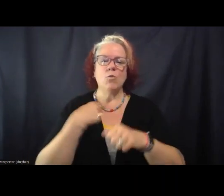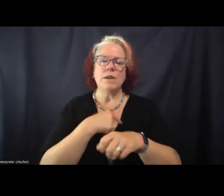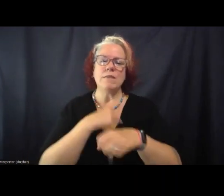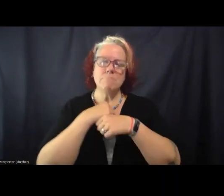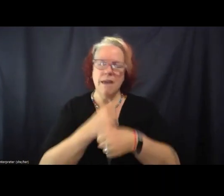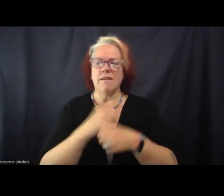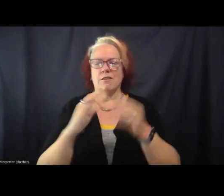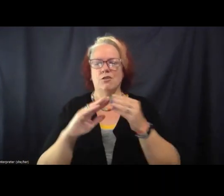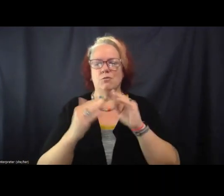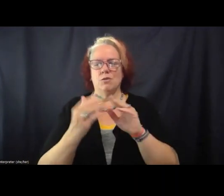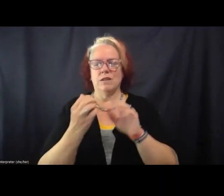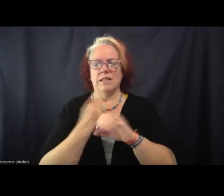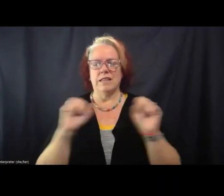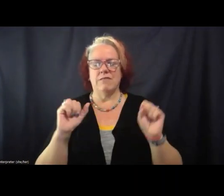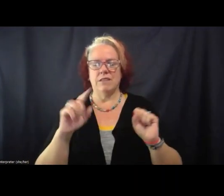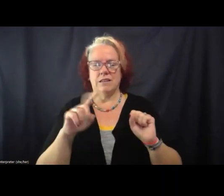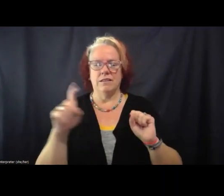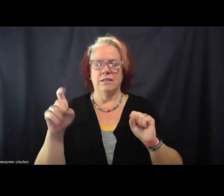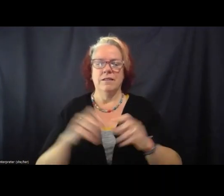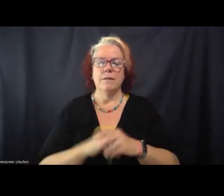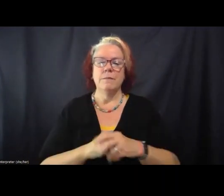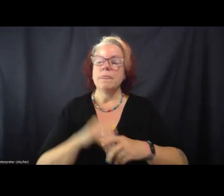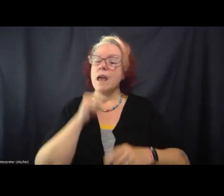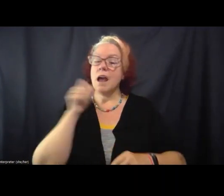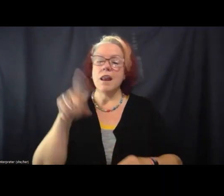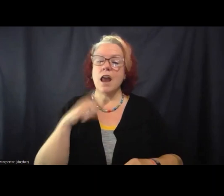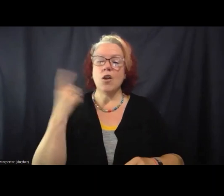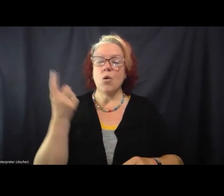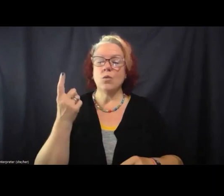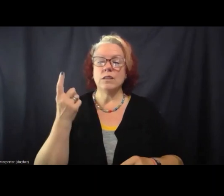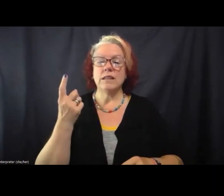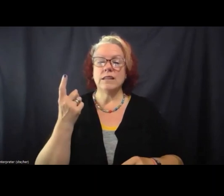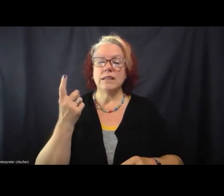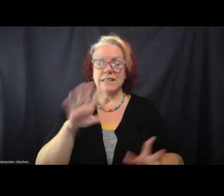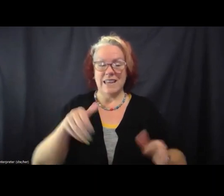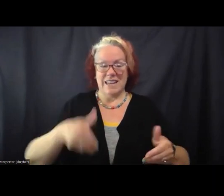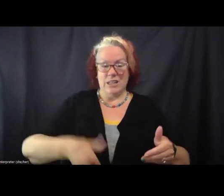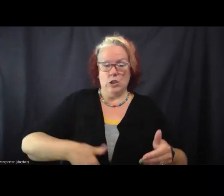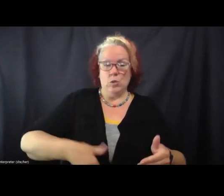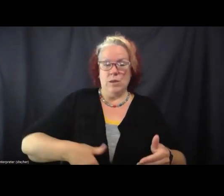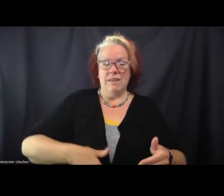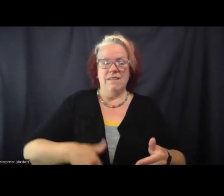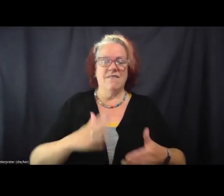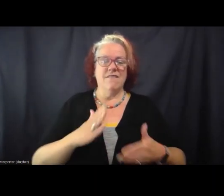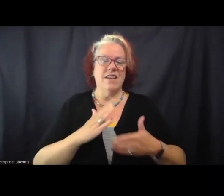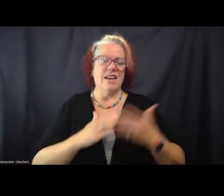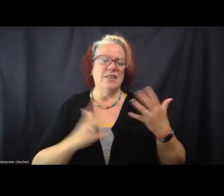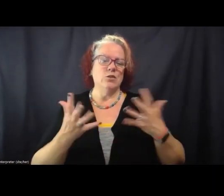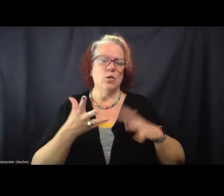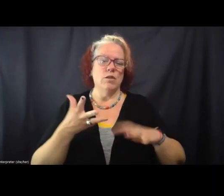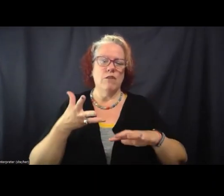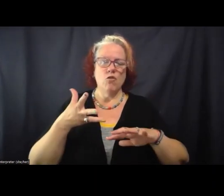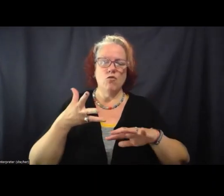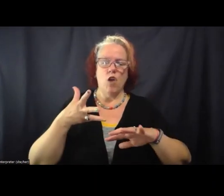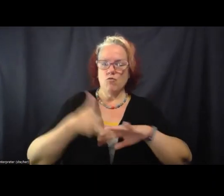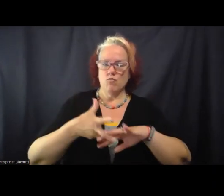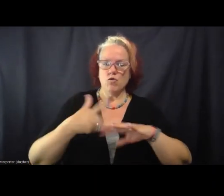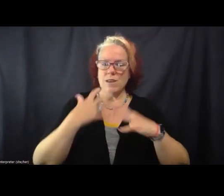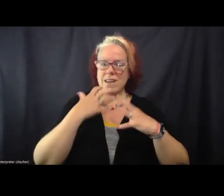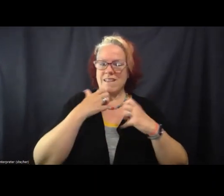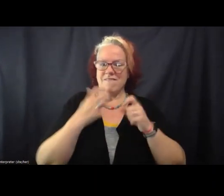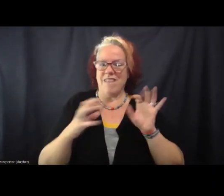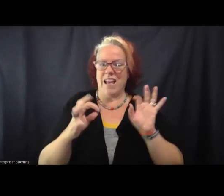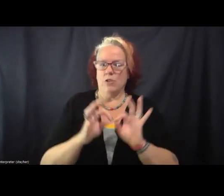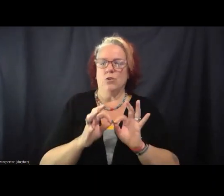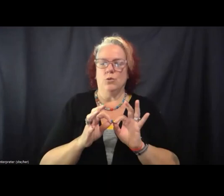not only is it intuitive and a sort of rooted value that